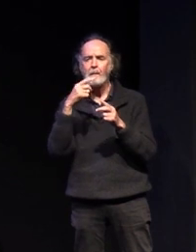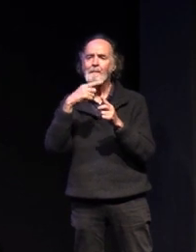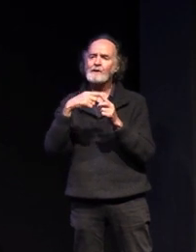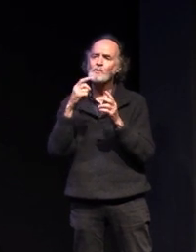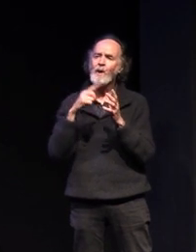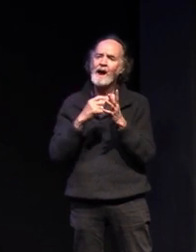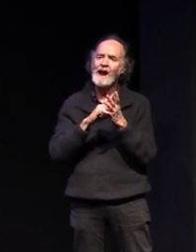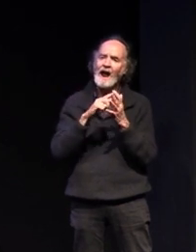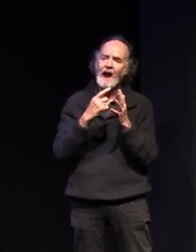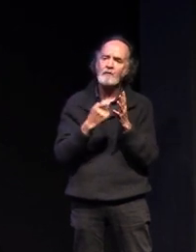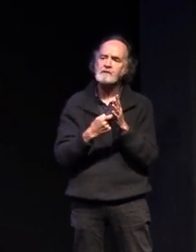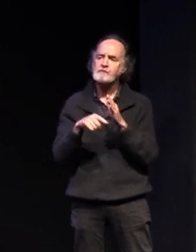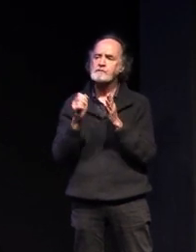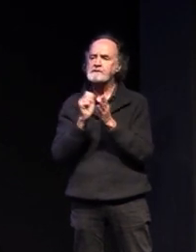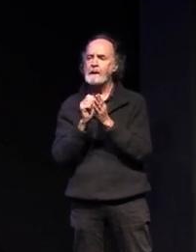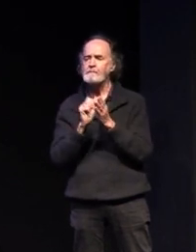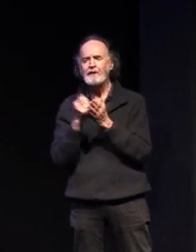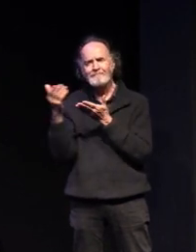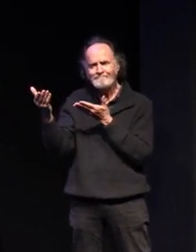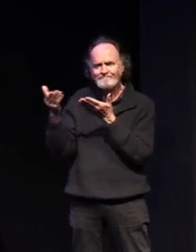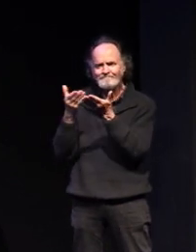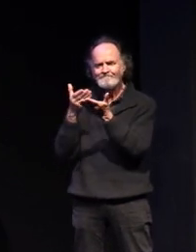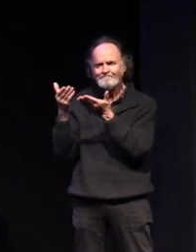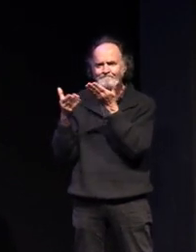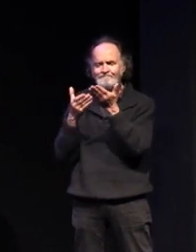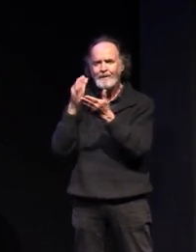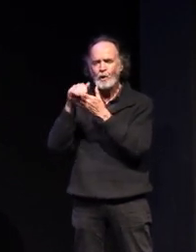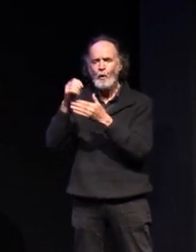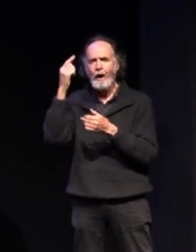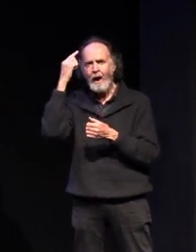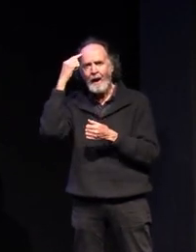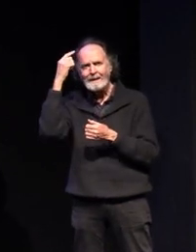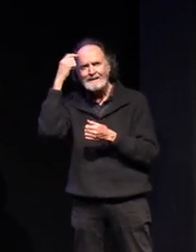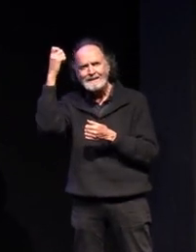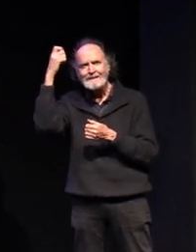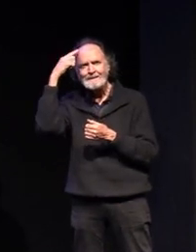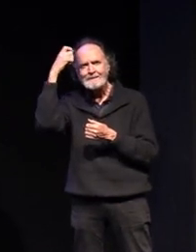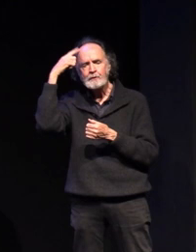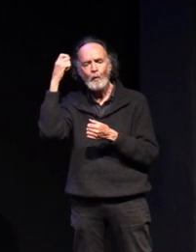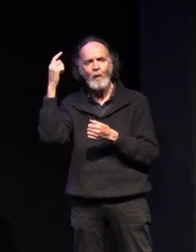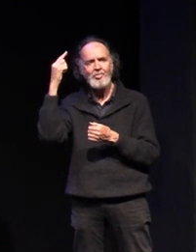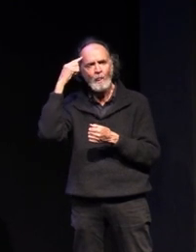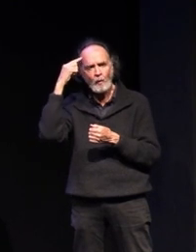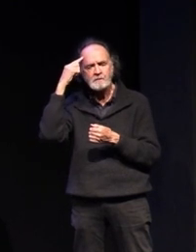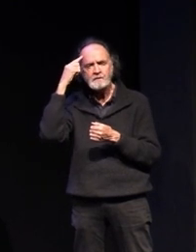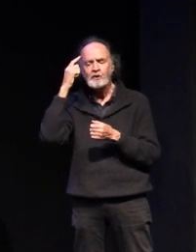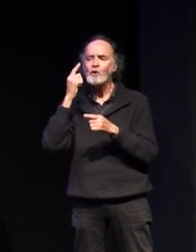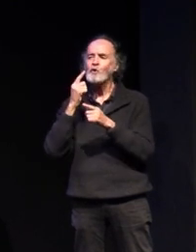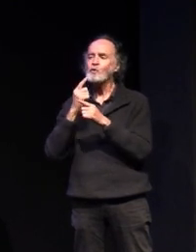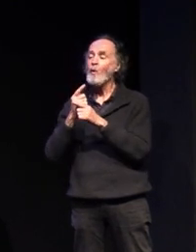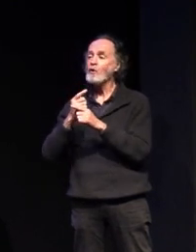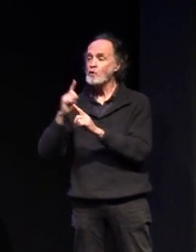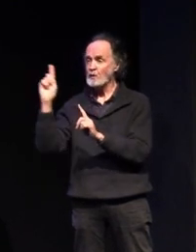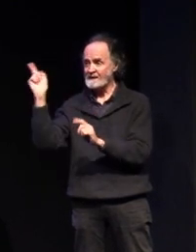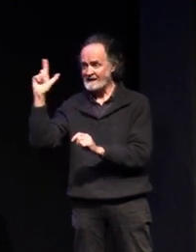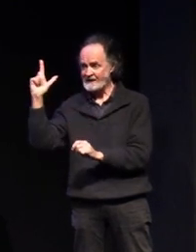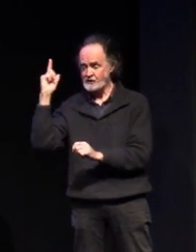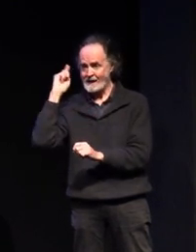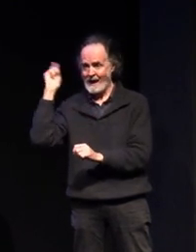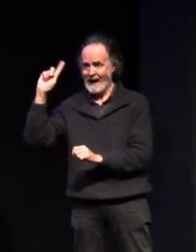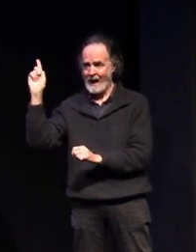your subjects talk to them about your ideas your thoughts also talk to your current year 10 teachers as well